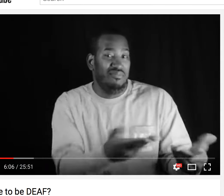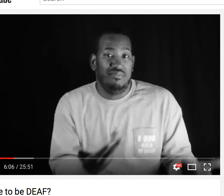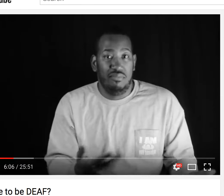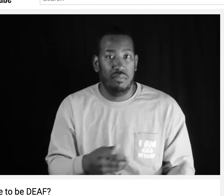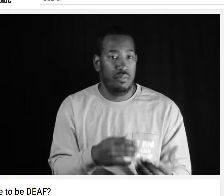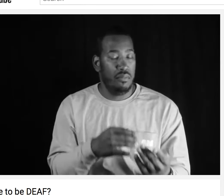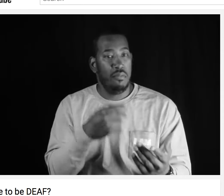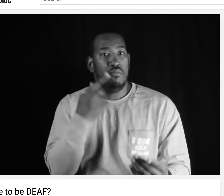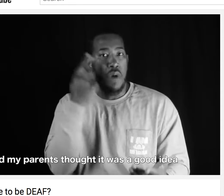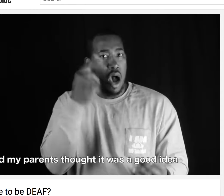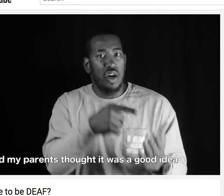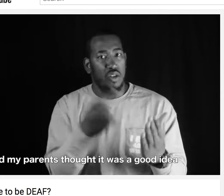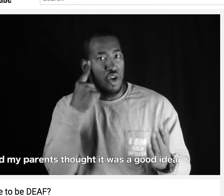I gave my parents a form.